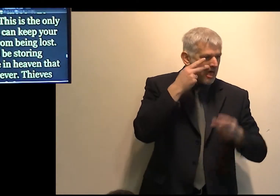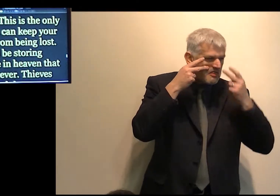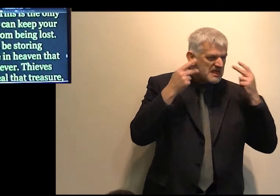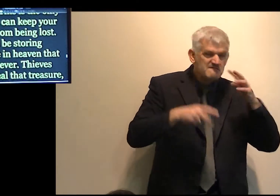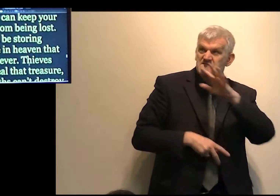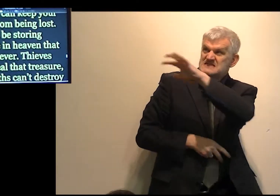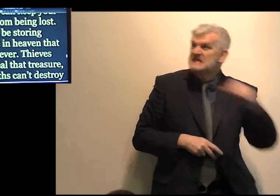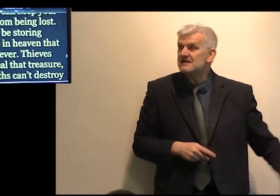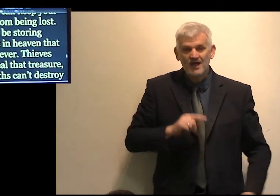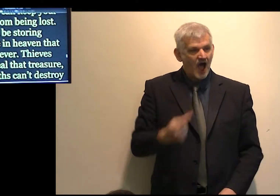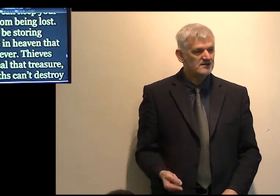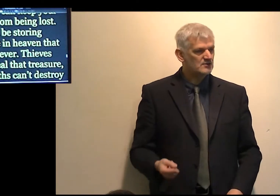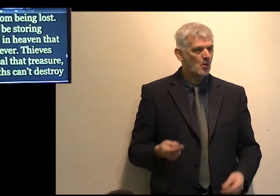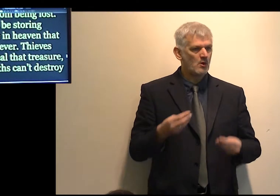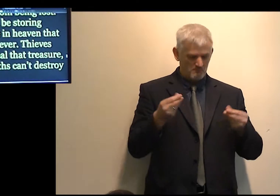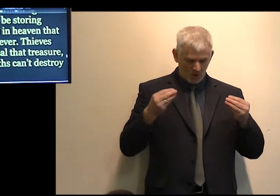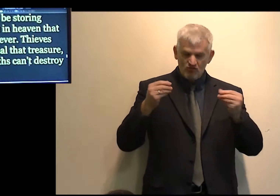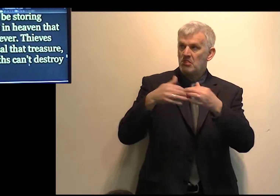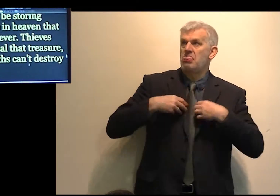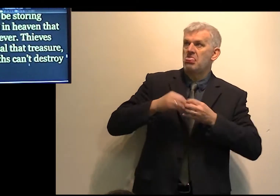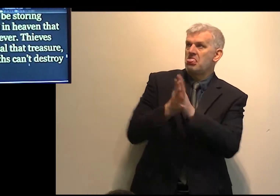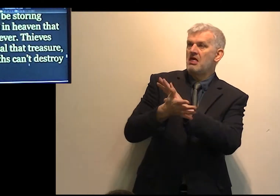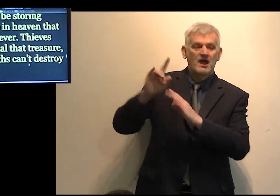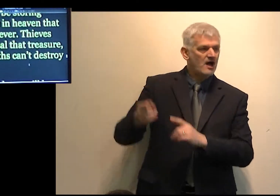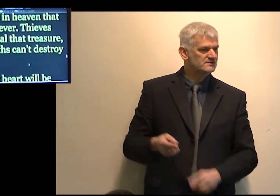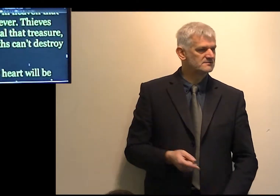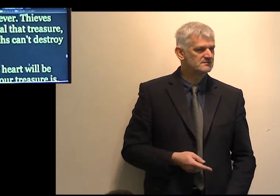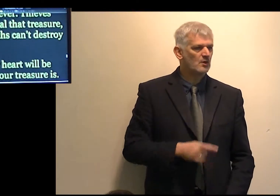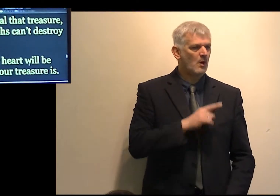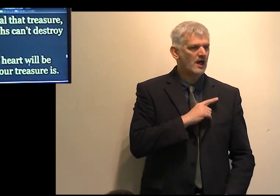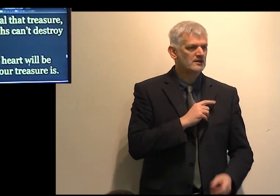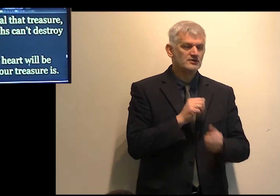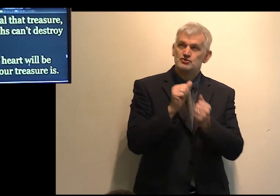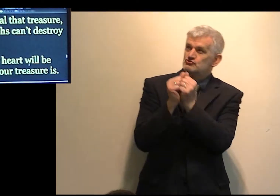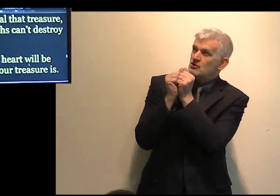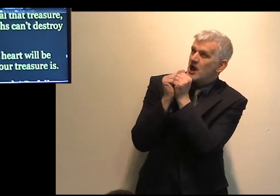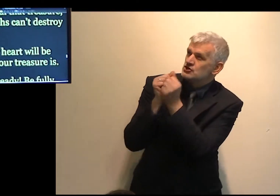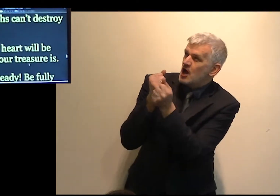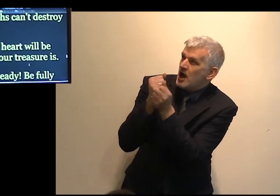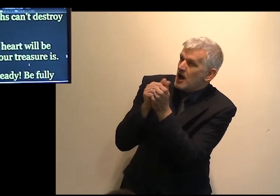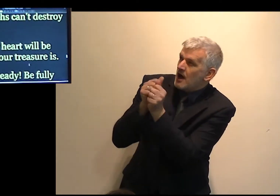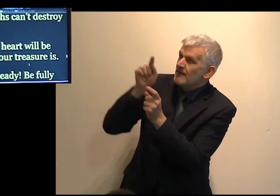corrupteth, for where your treasure is, there will your heart be also.